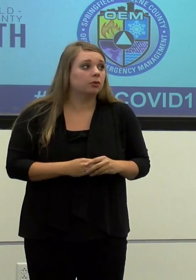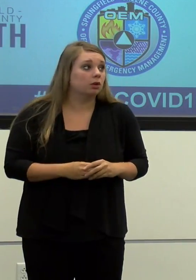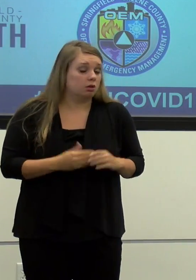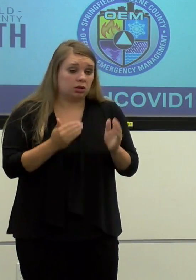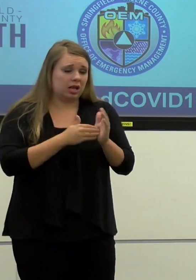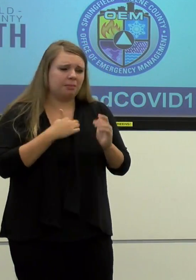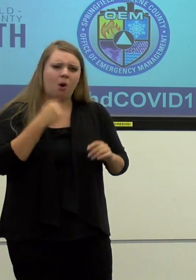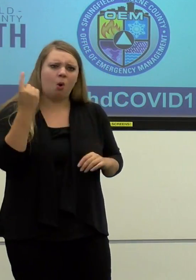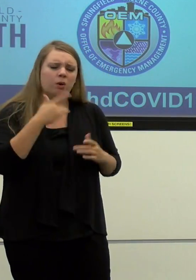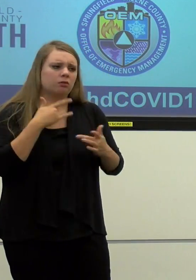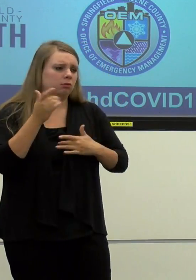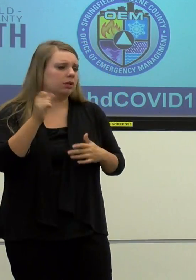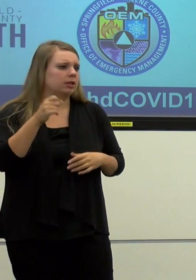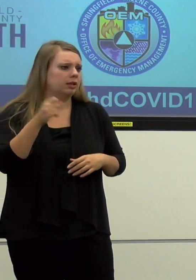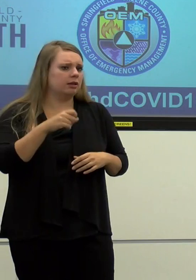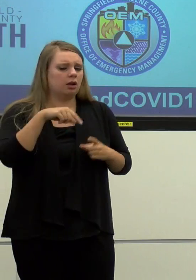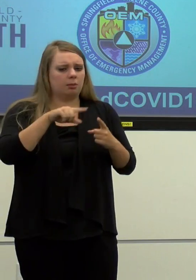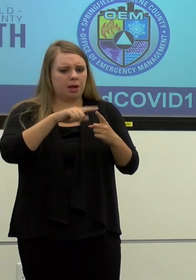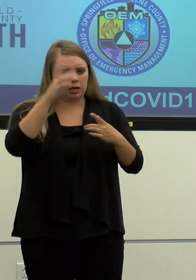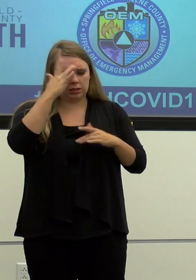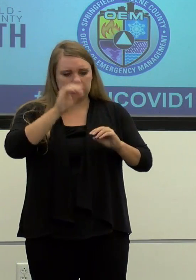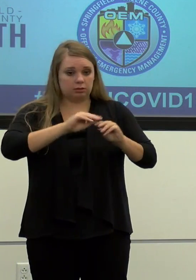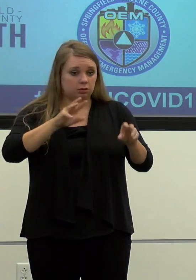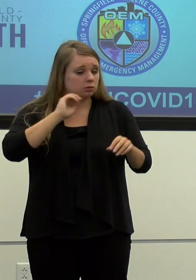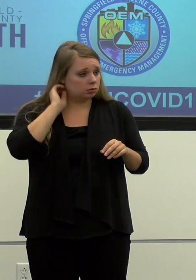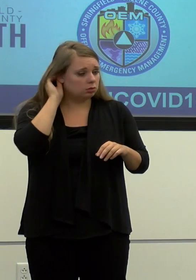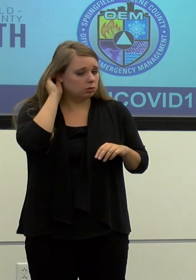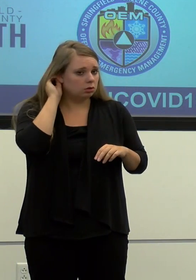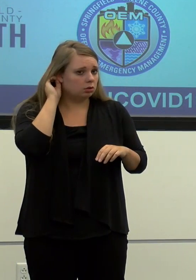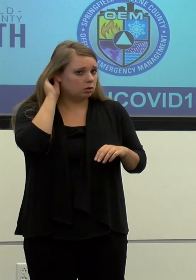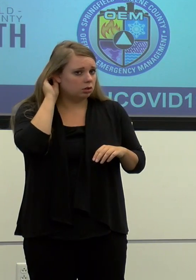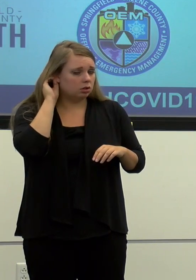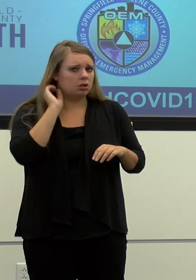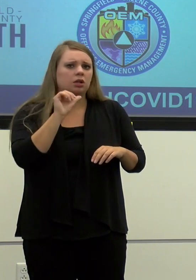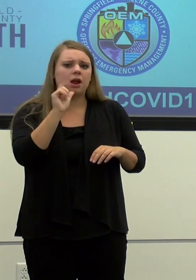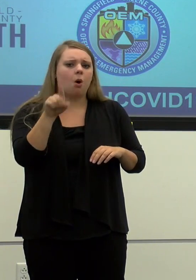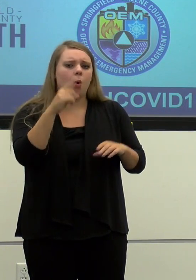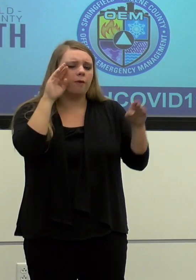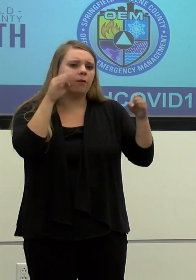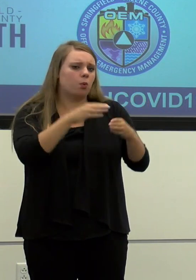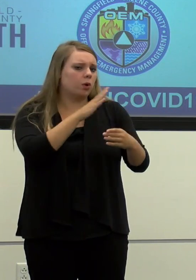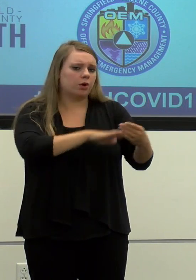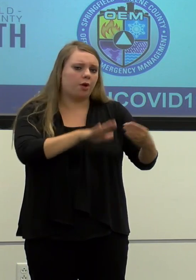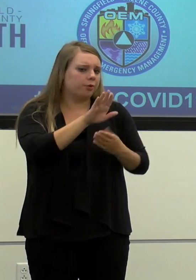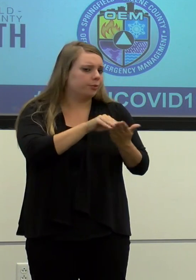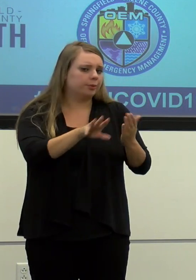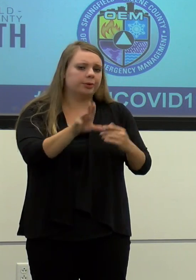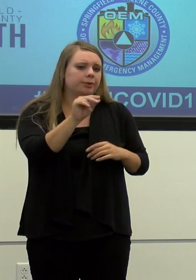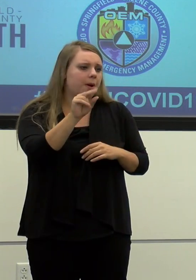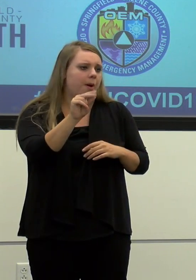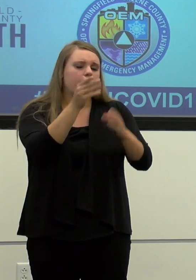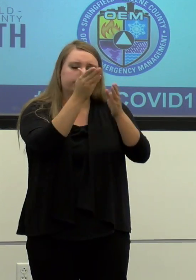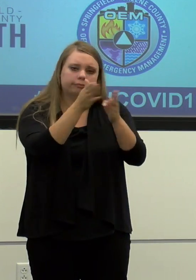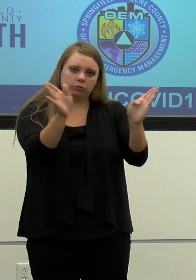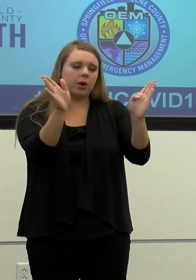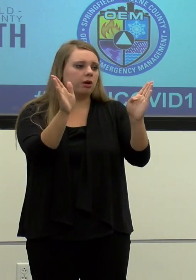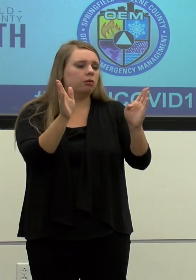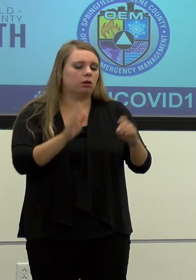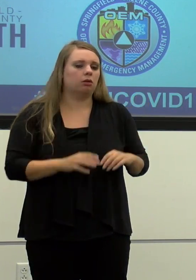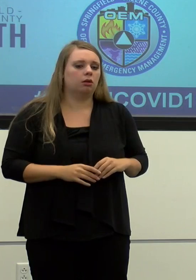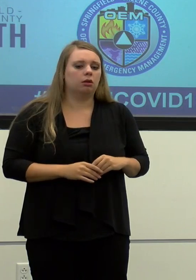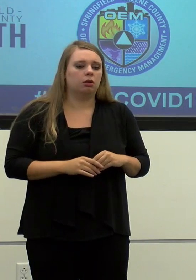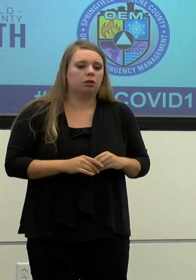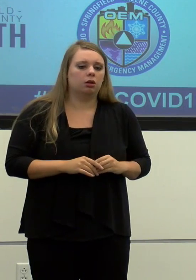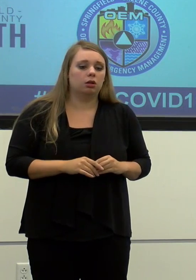once again, I'm always concerned about disease transmission and it, it's not solely focused on college students. Uh, but, um,